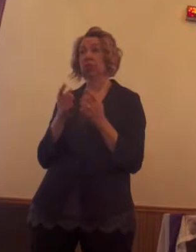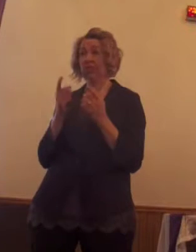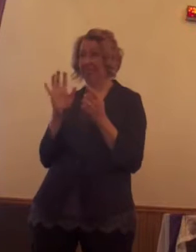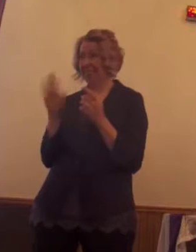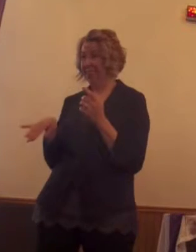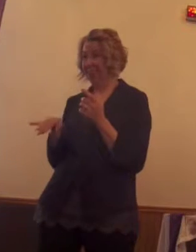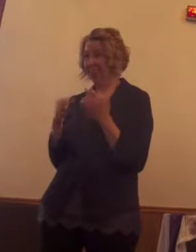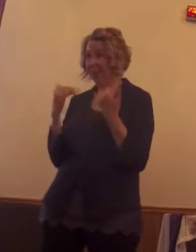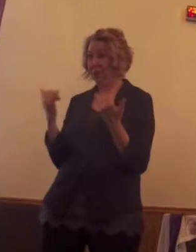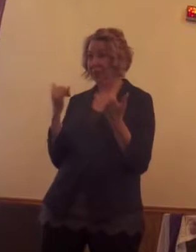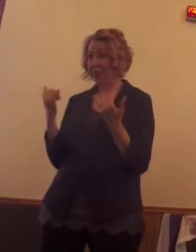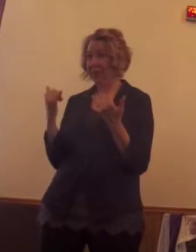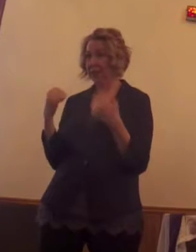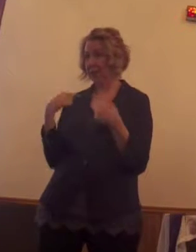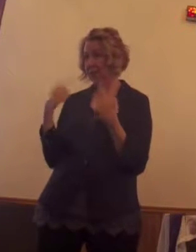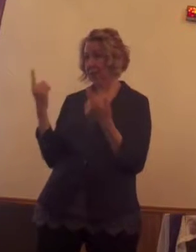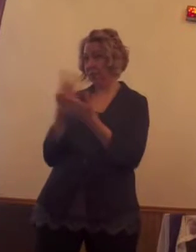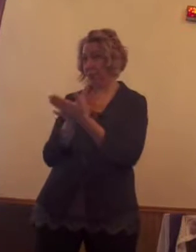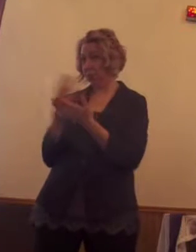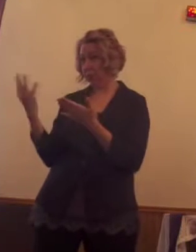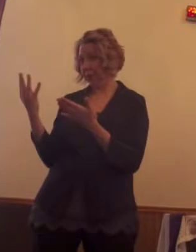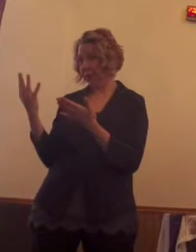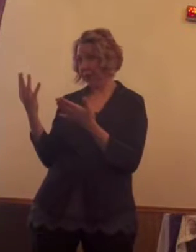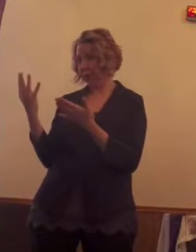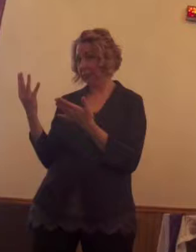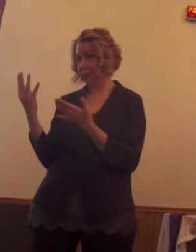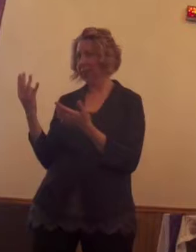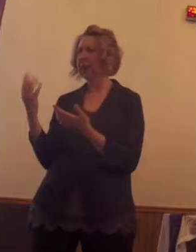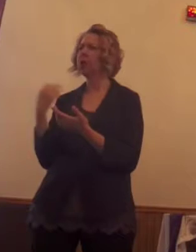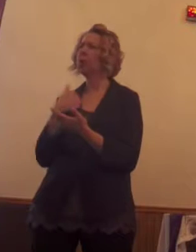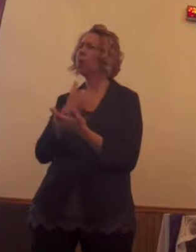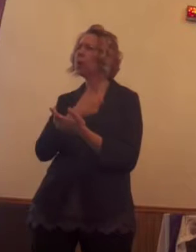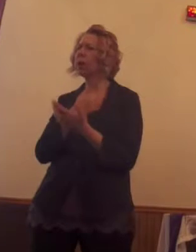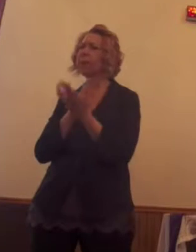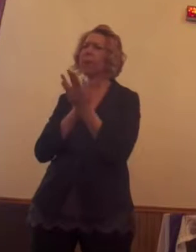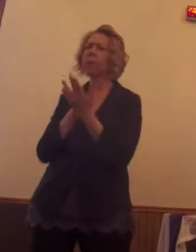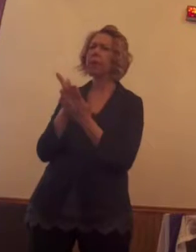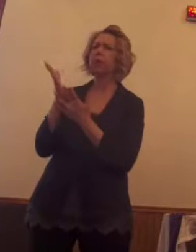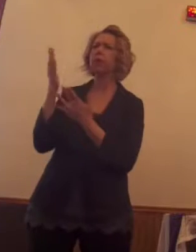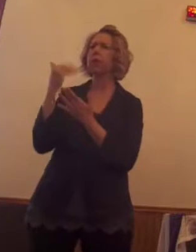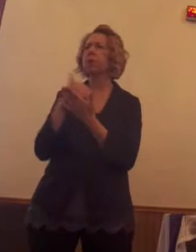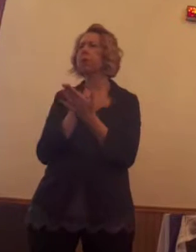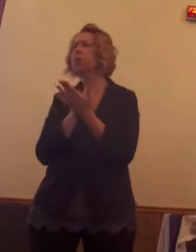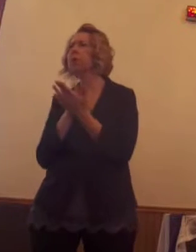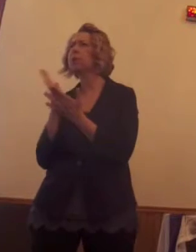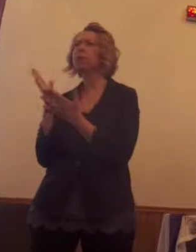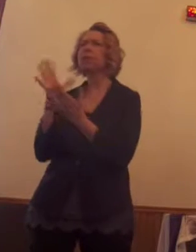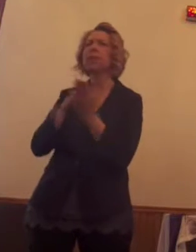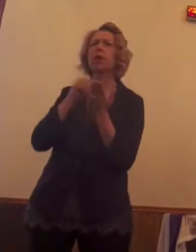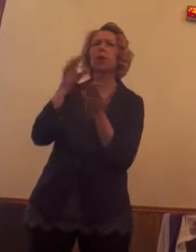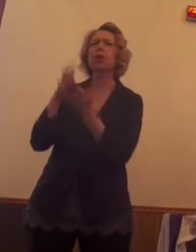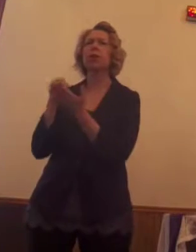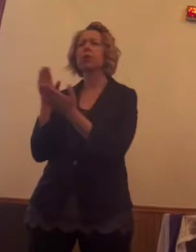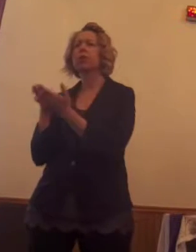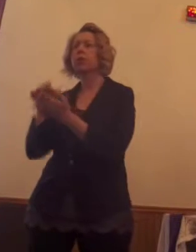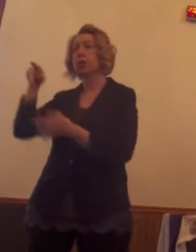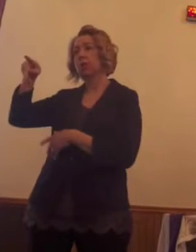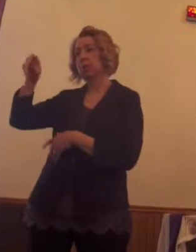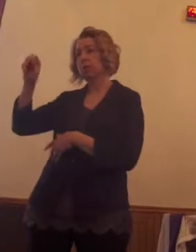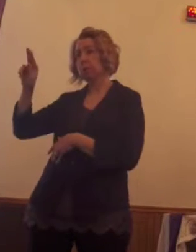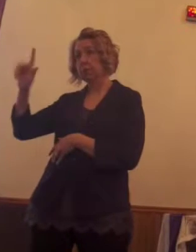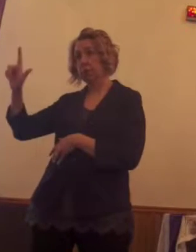time, over these last four weeks, we've been taking this journey through most of Paul's writings,